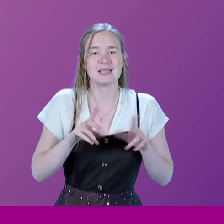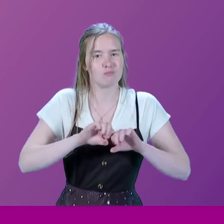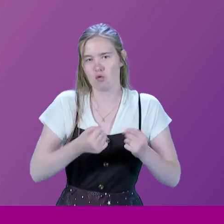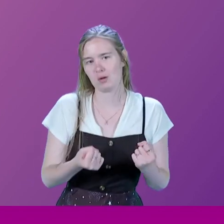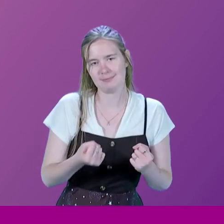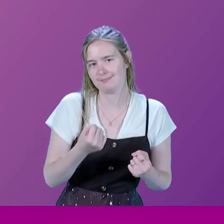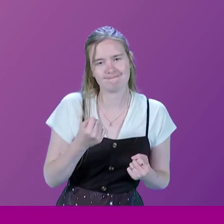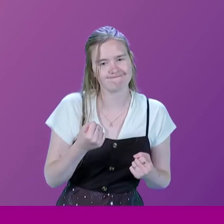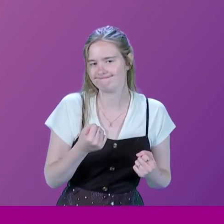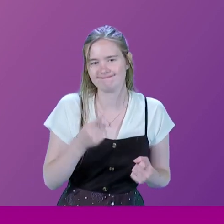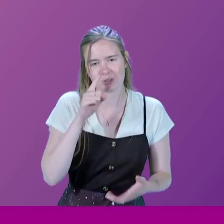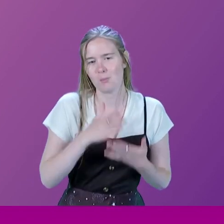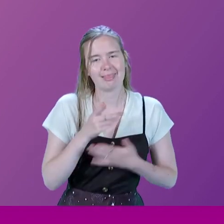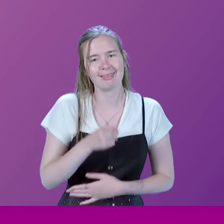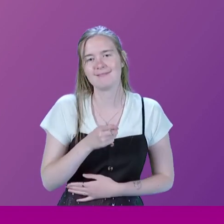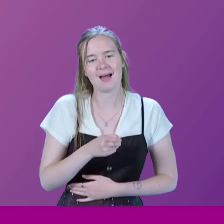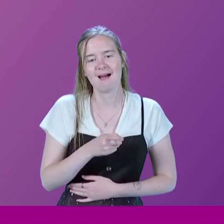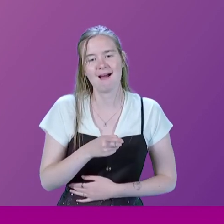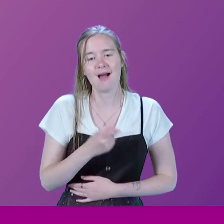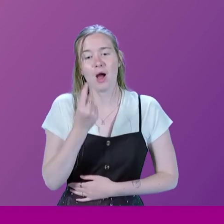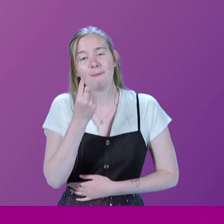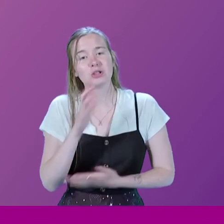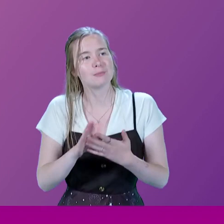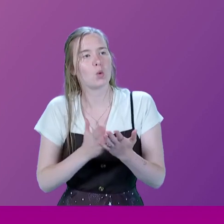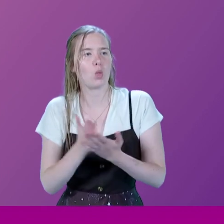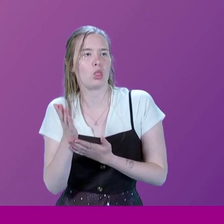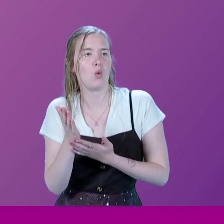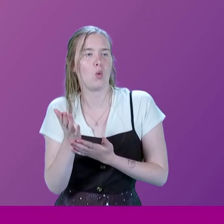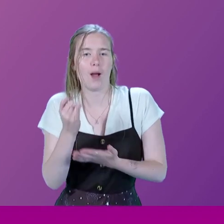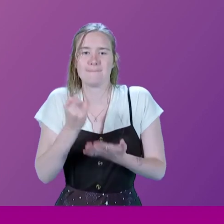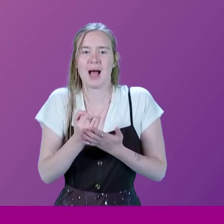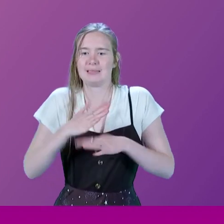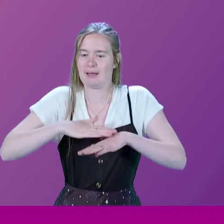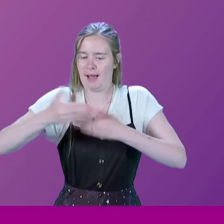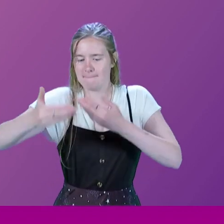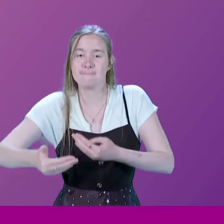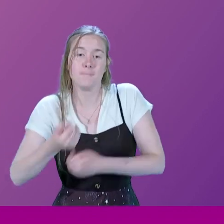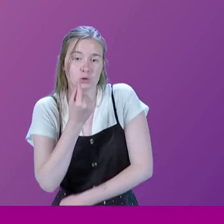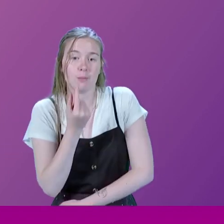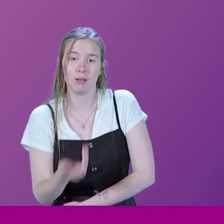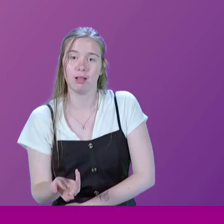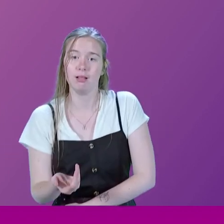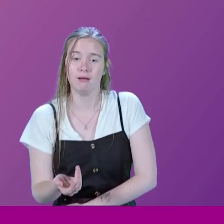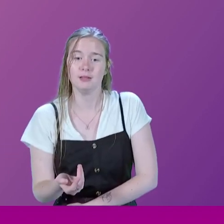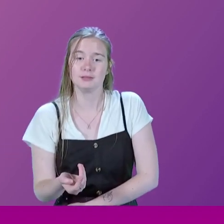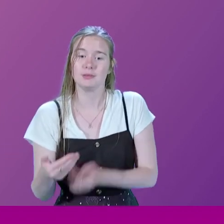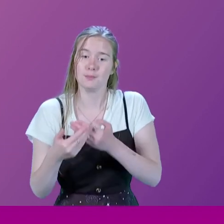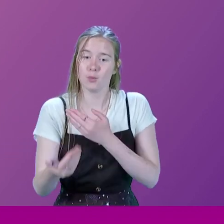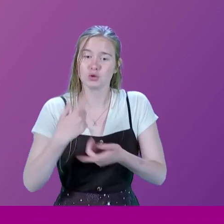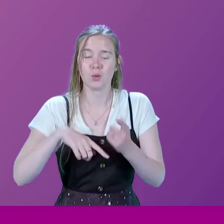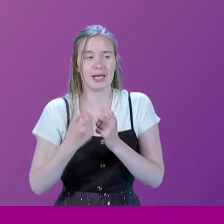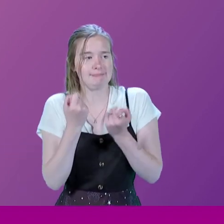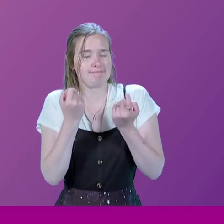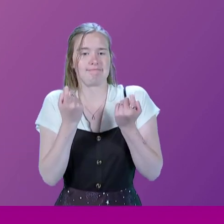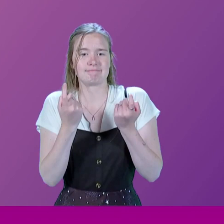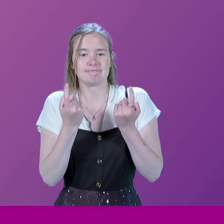broken. It may be going through a bad patch. But most of what I find